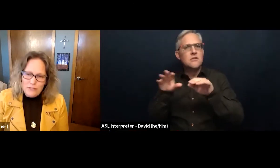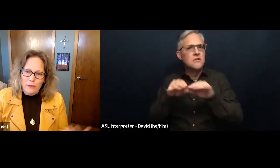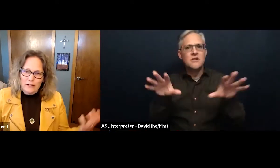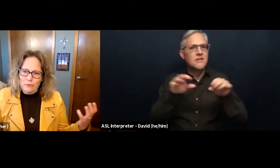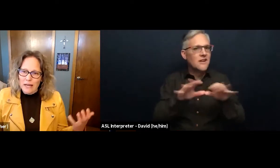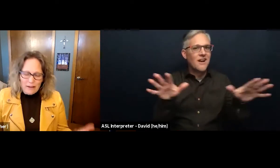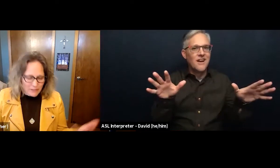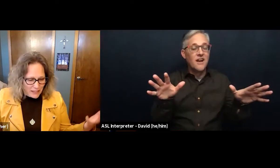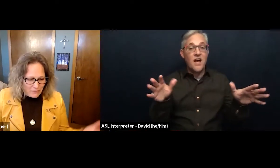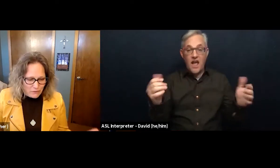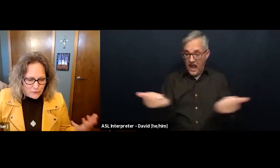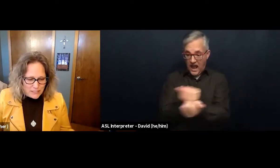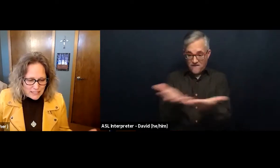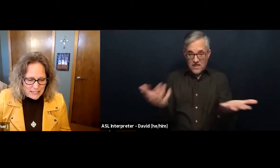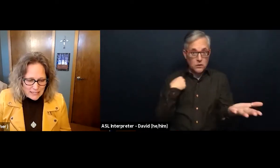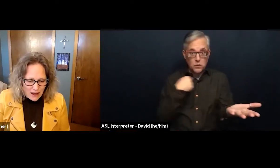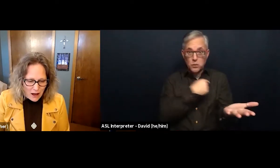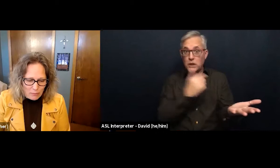surrender, we have to give those things up.